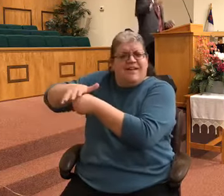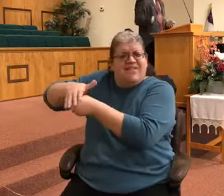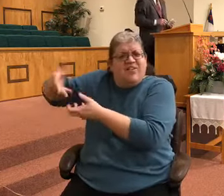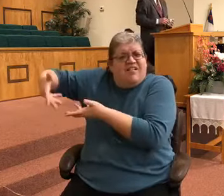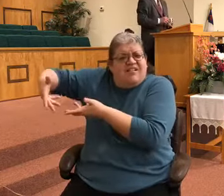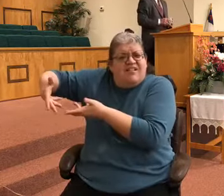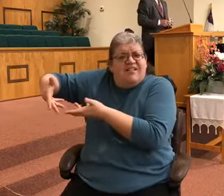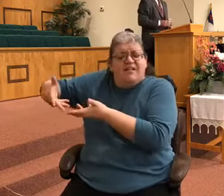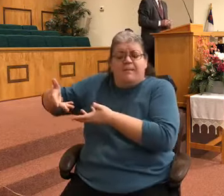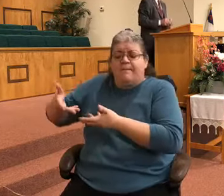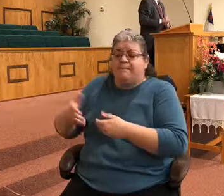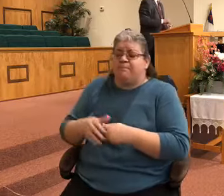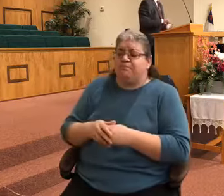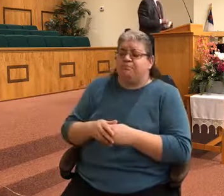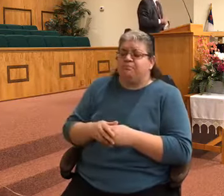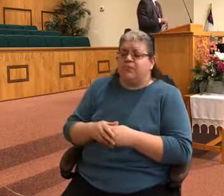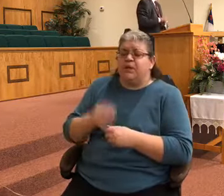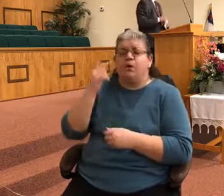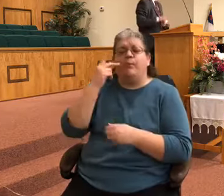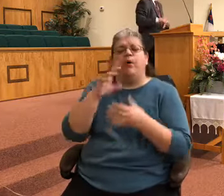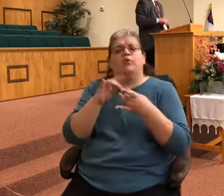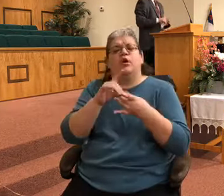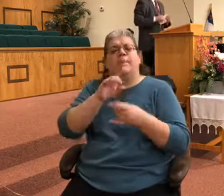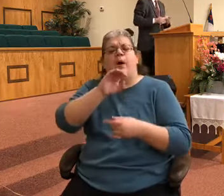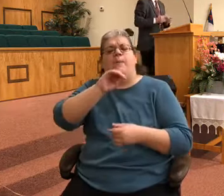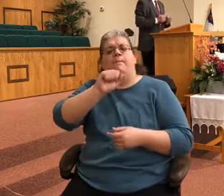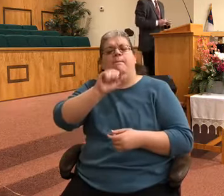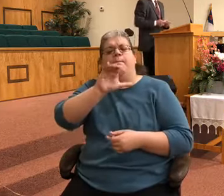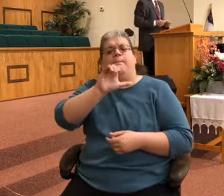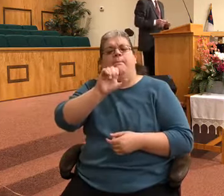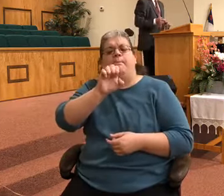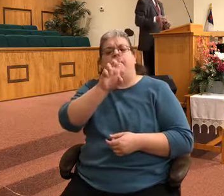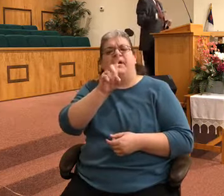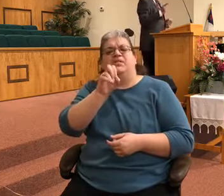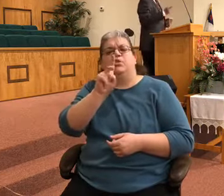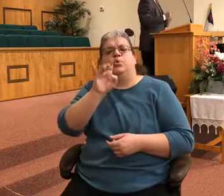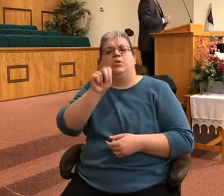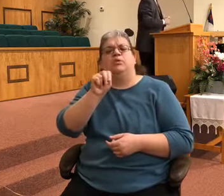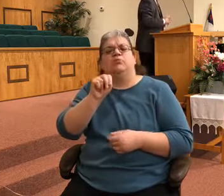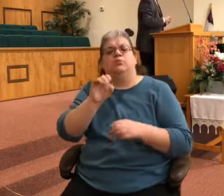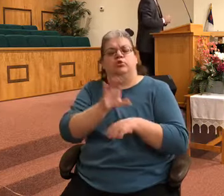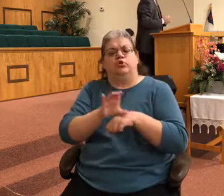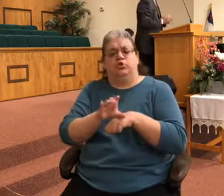beyond their power. Nobody can give beyond their power until they've given their power.